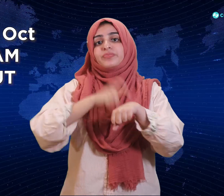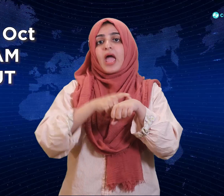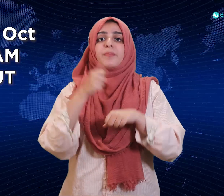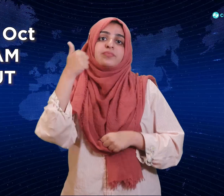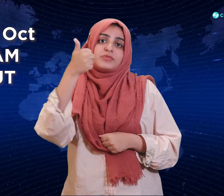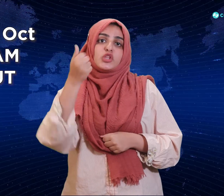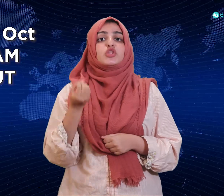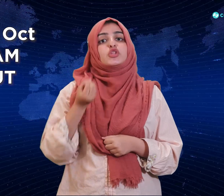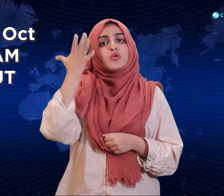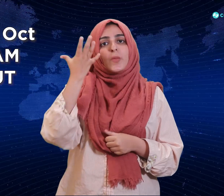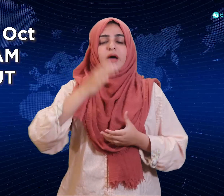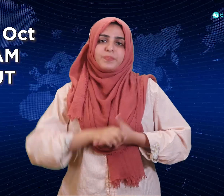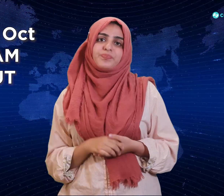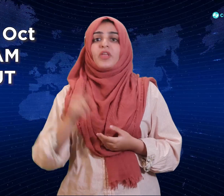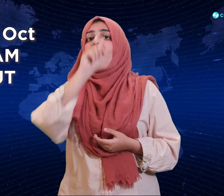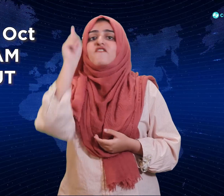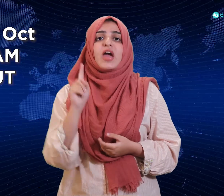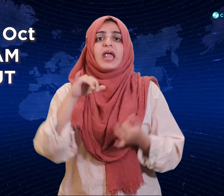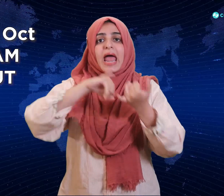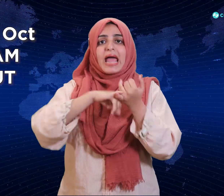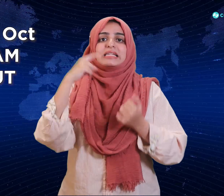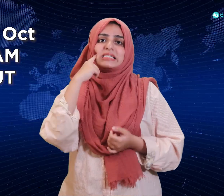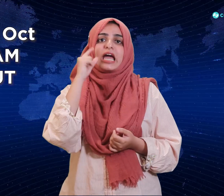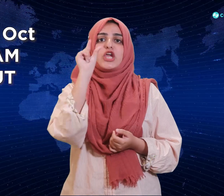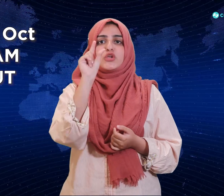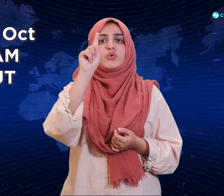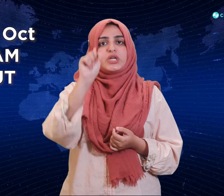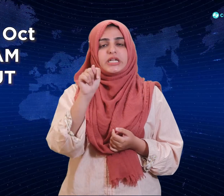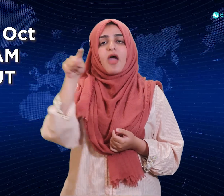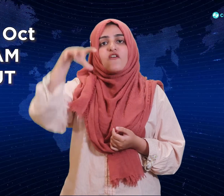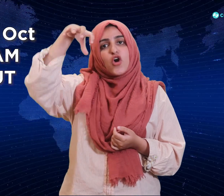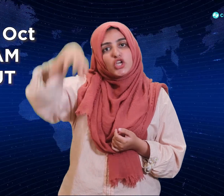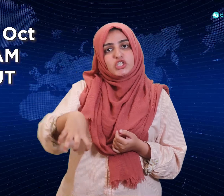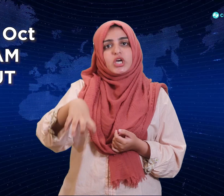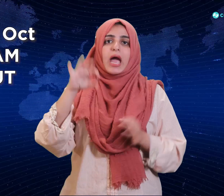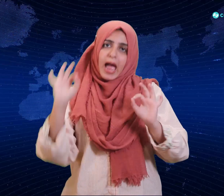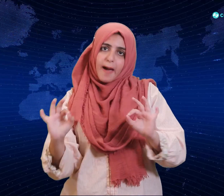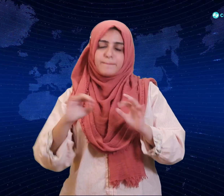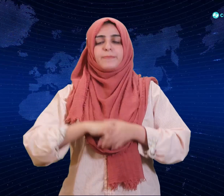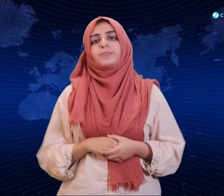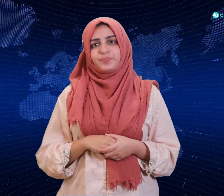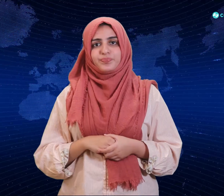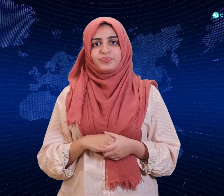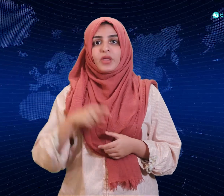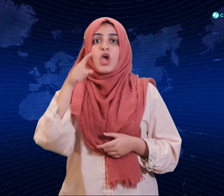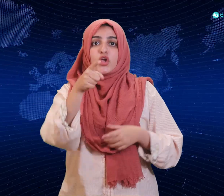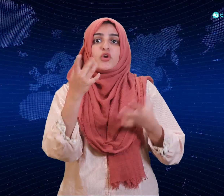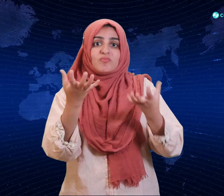.m. at SIUT transplant tower you can find the complete